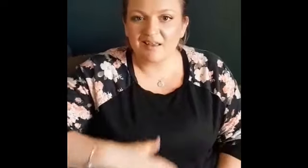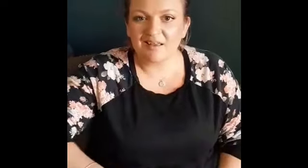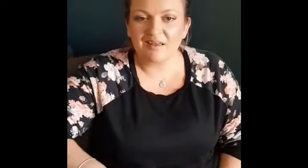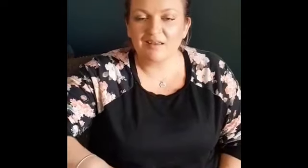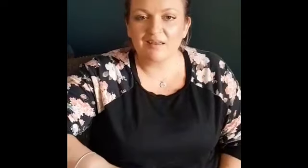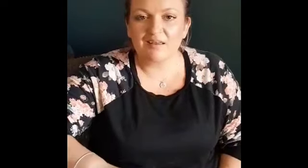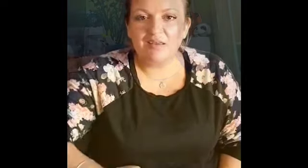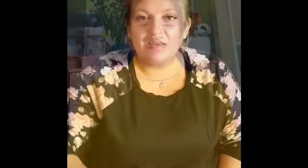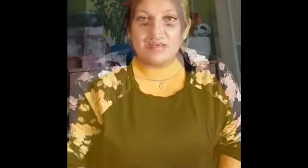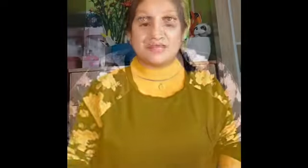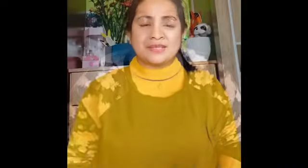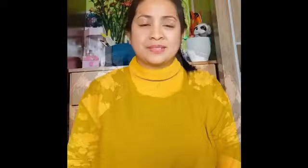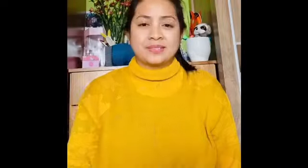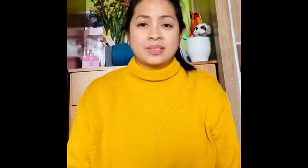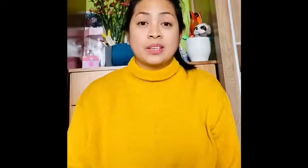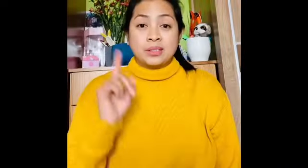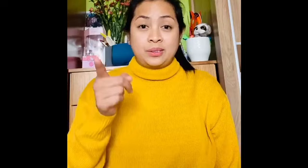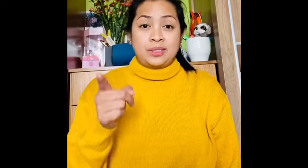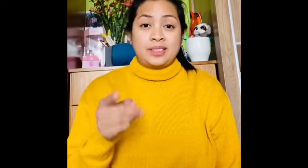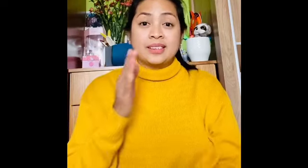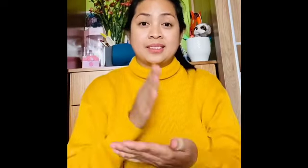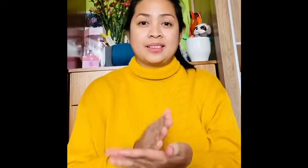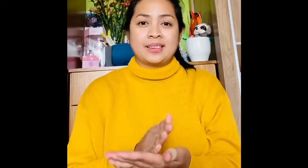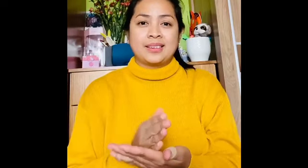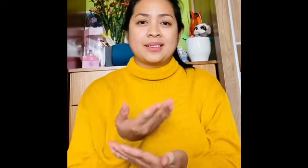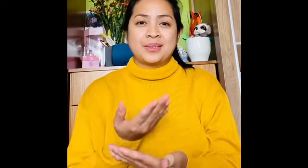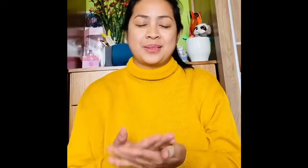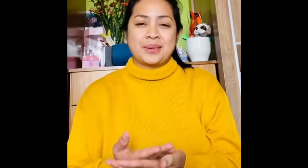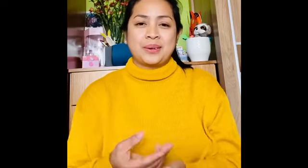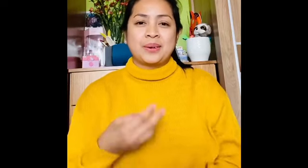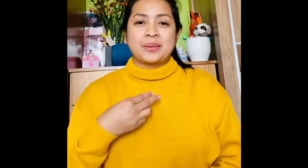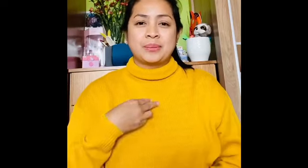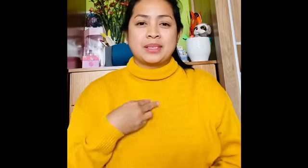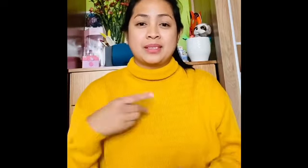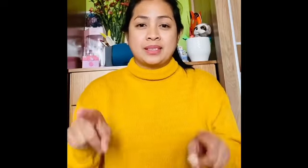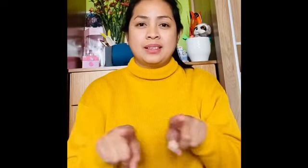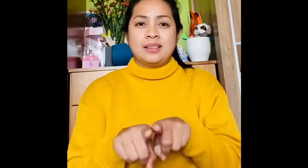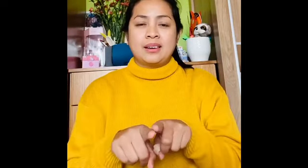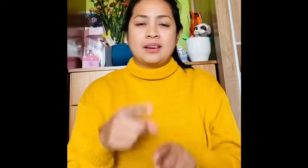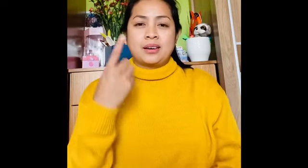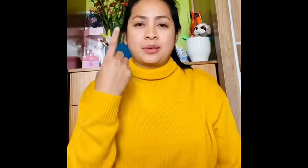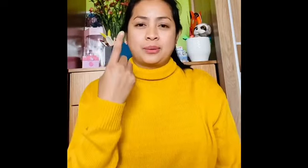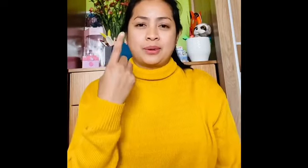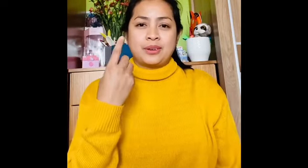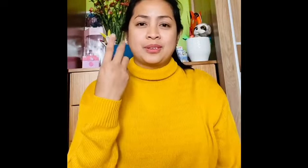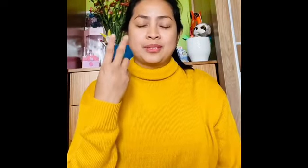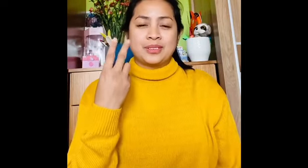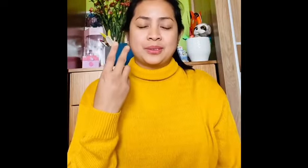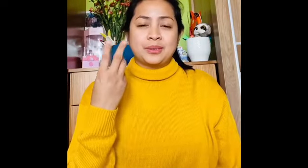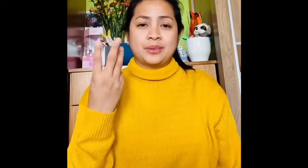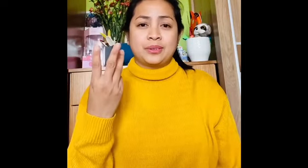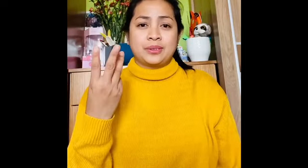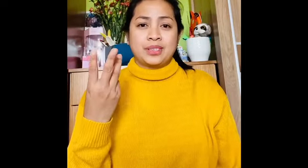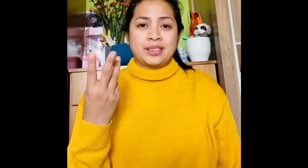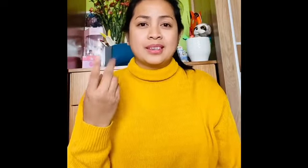need You can count on me like 1, 2, 3,